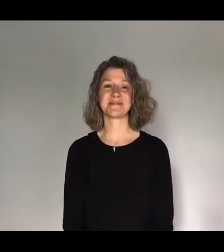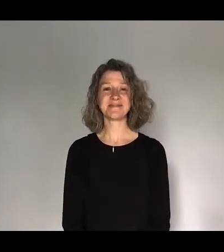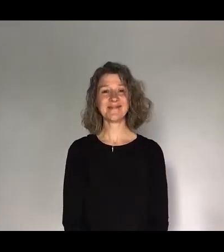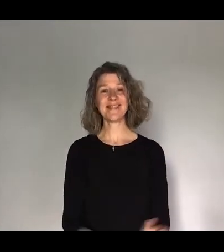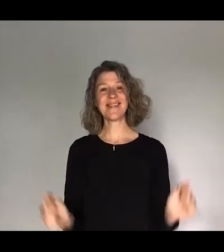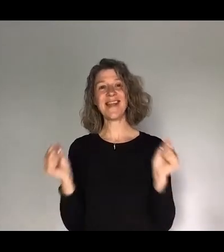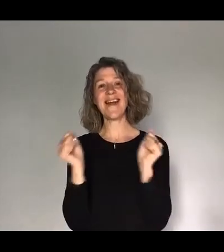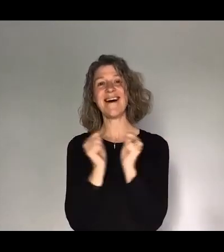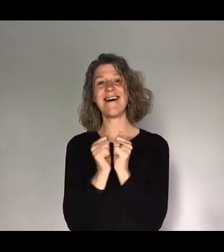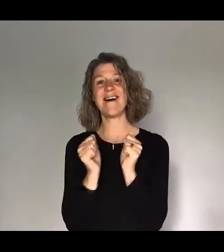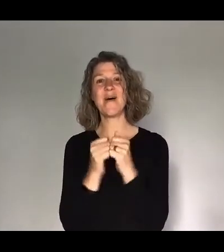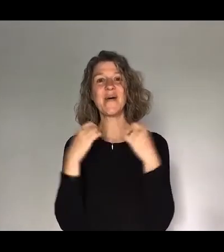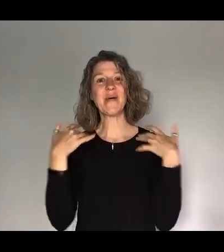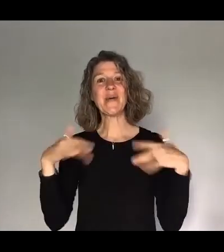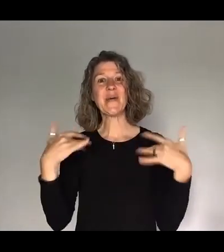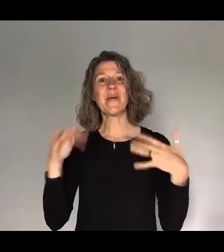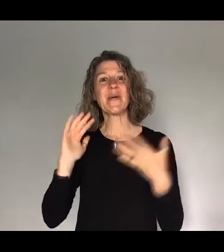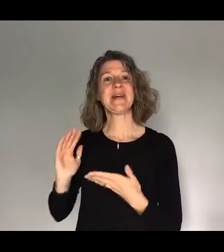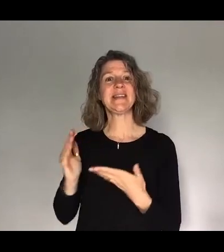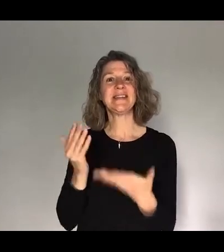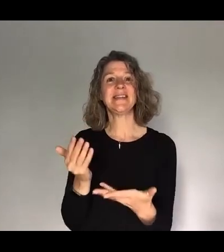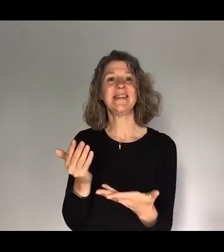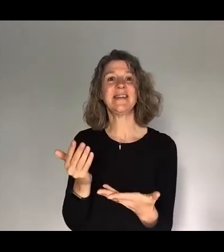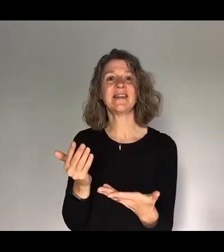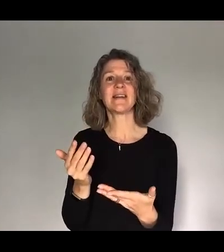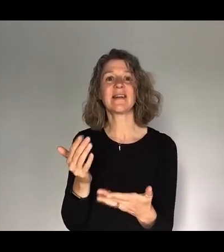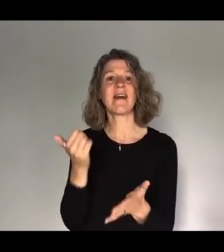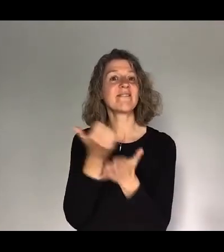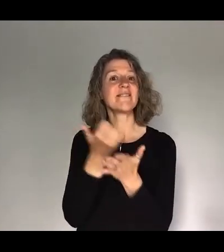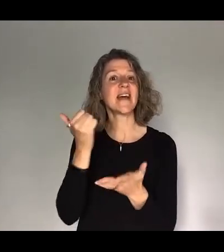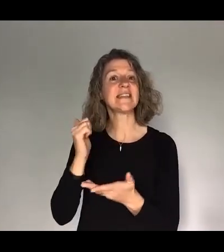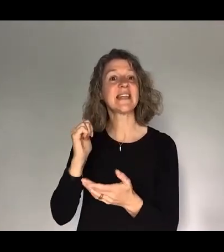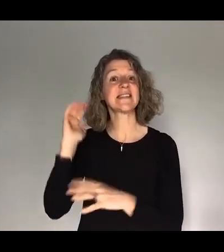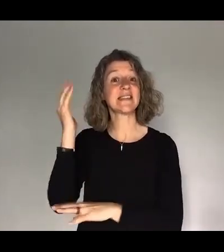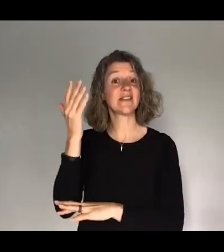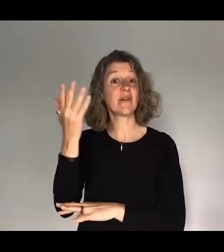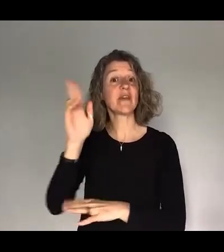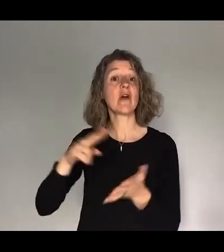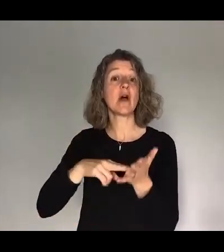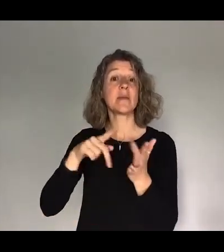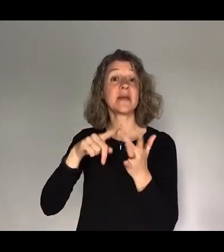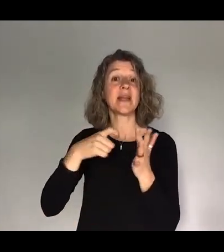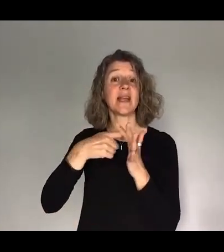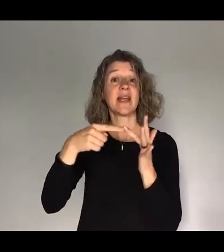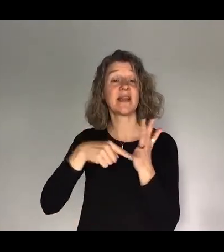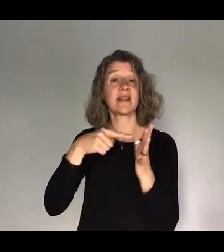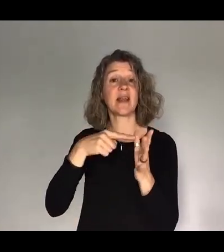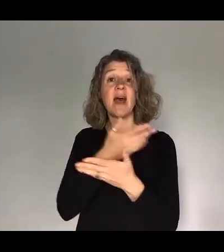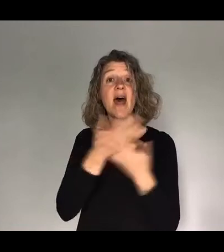amazing service and such a great sermon from Nikita and and if any of you would like to pray pray to pray for for and you have